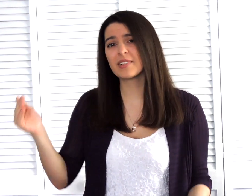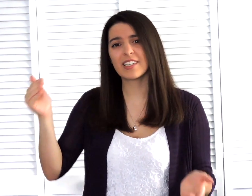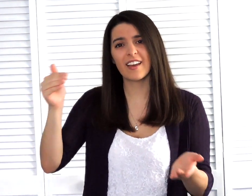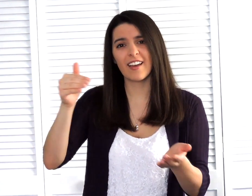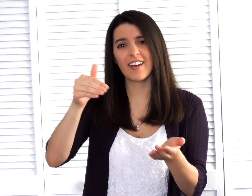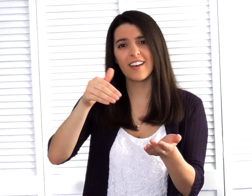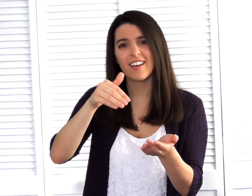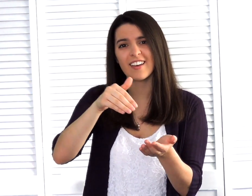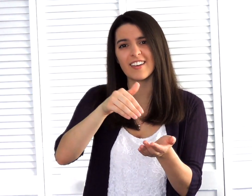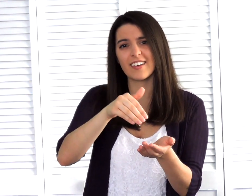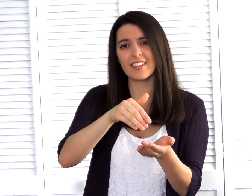again